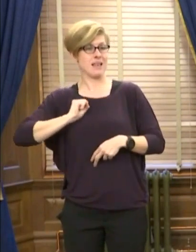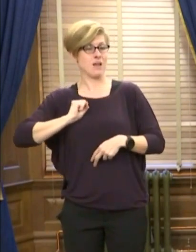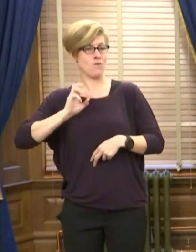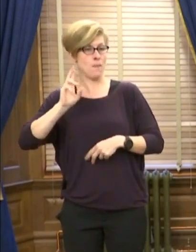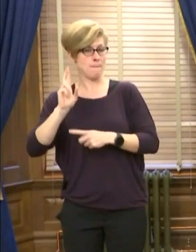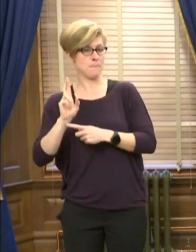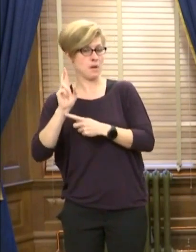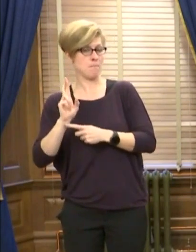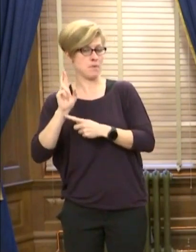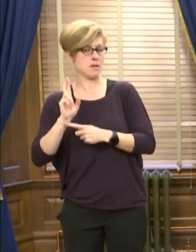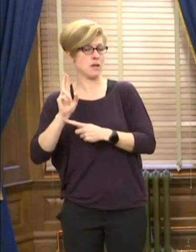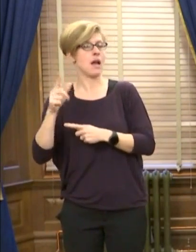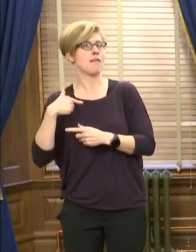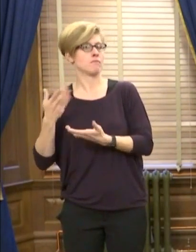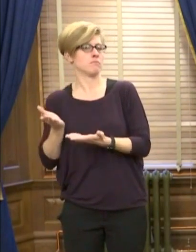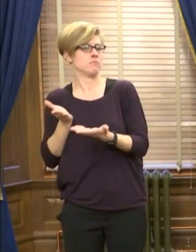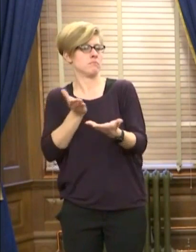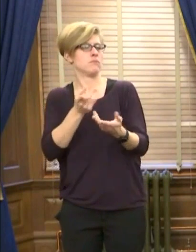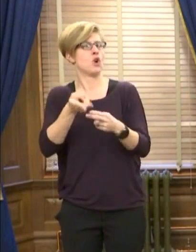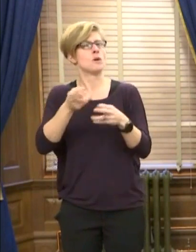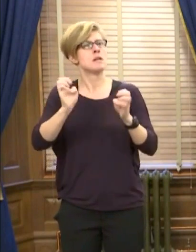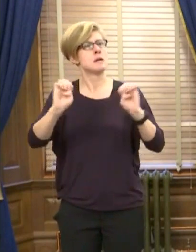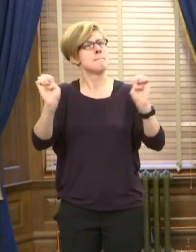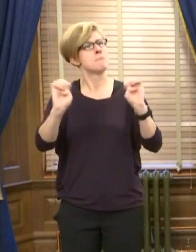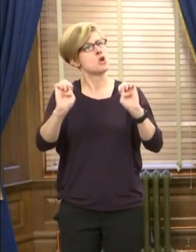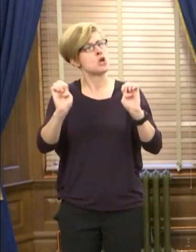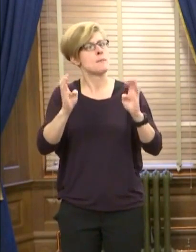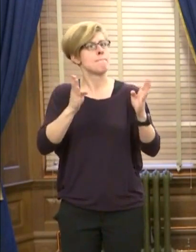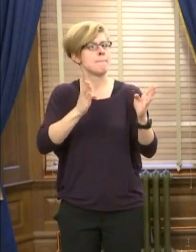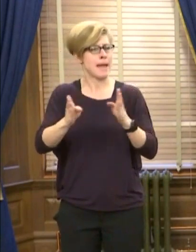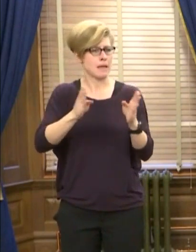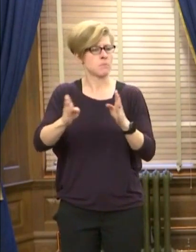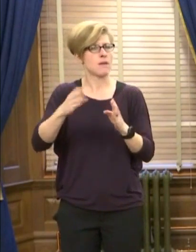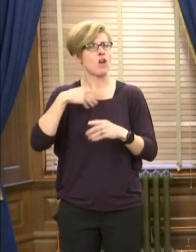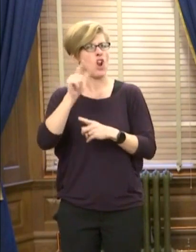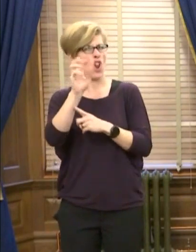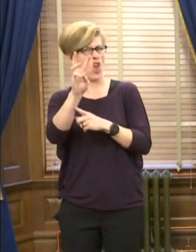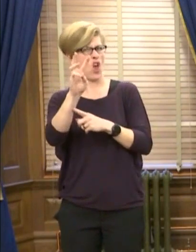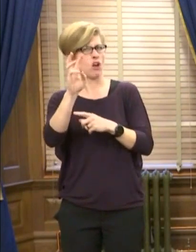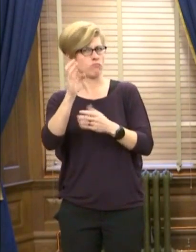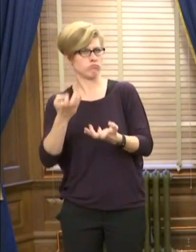their emergency management law going forward.